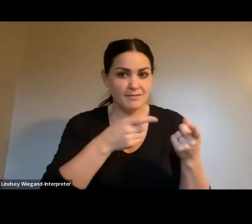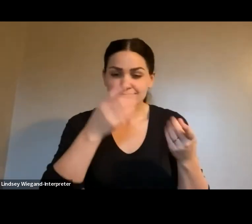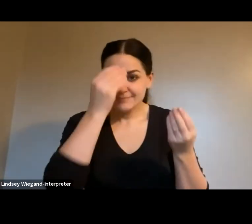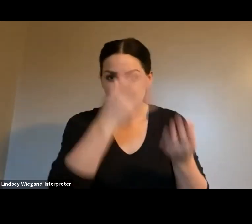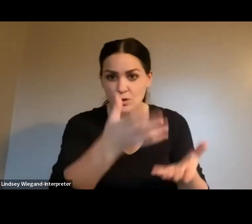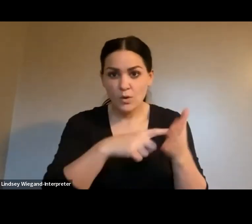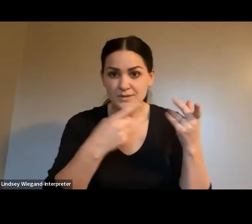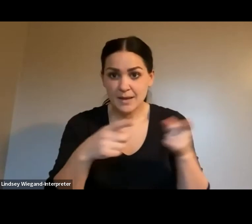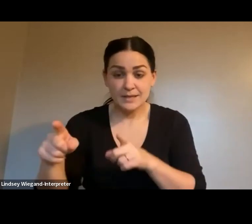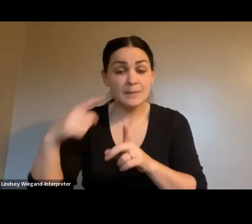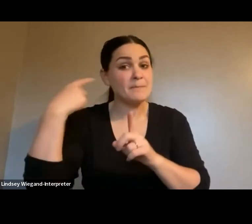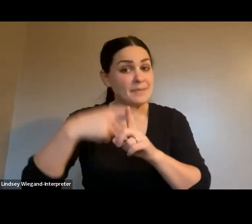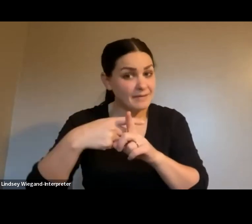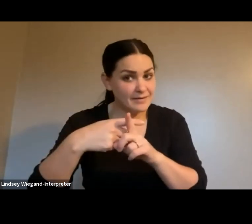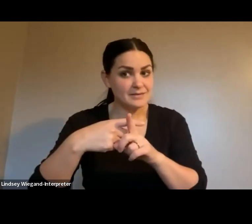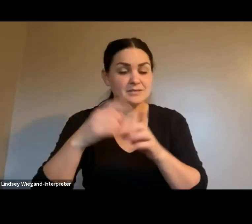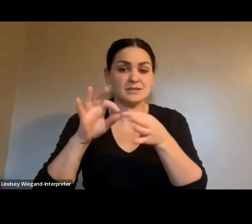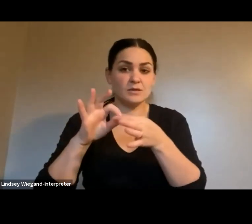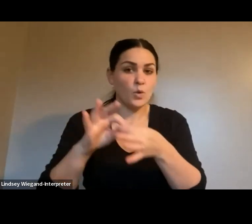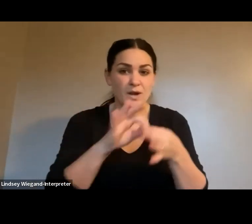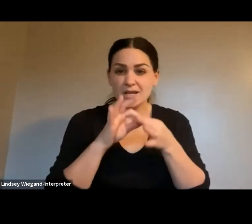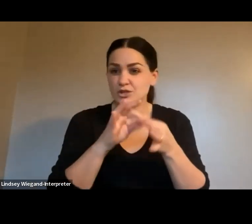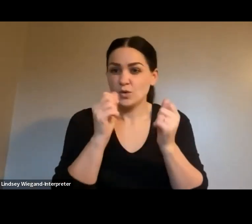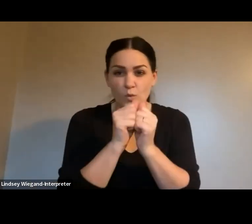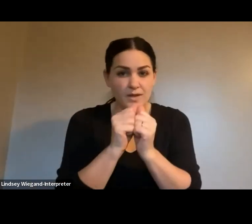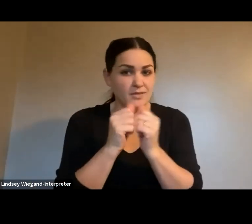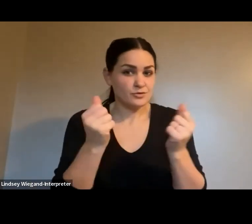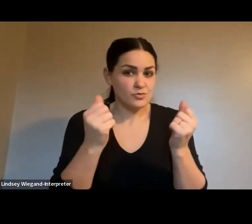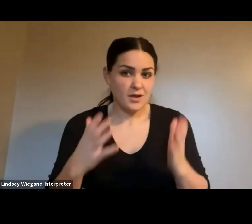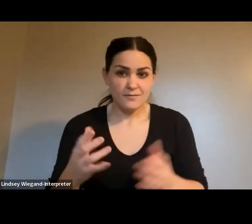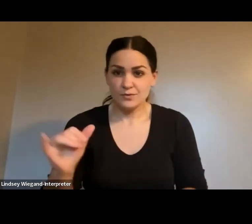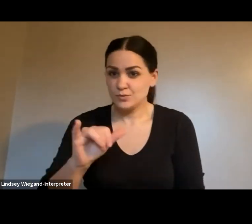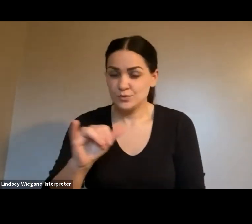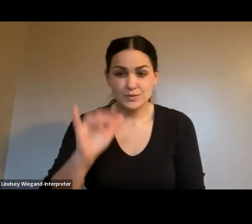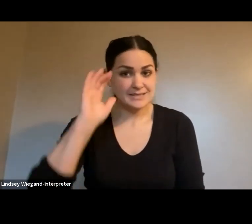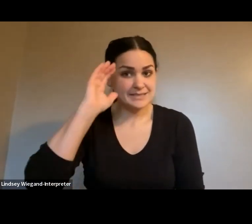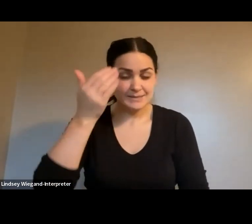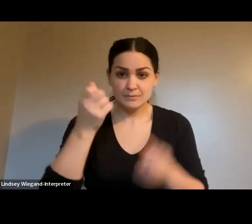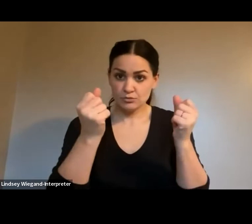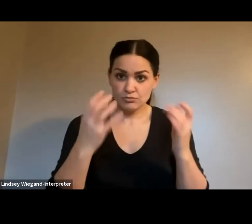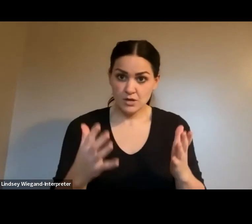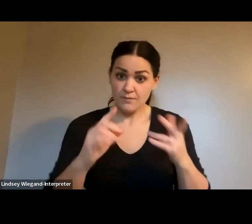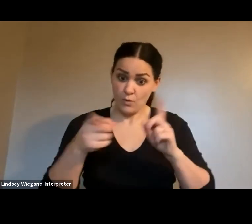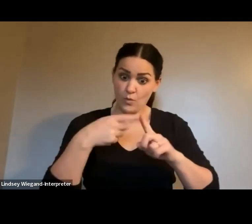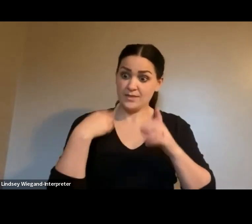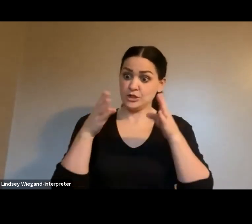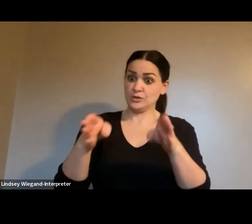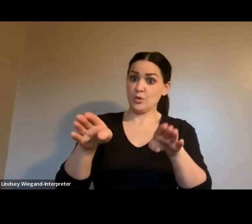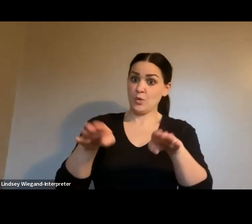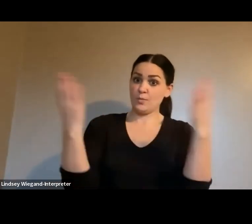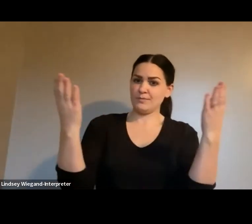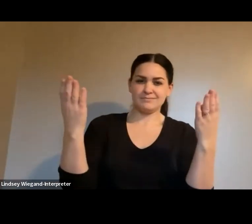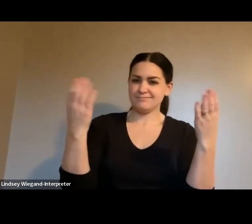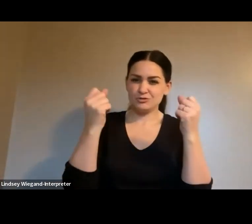and the lack of coordination with the operator, because it looks like the operator, when the street did open up, did not continue